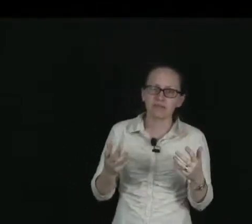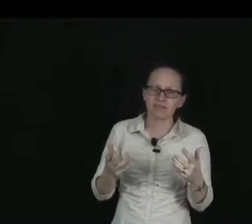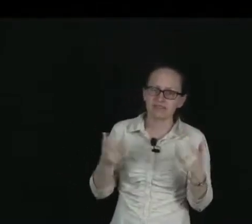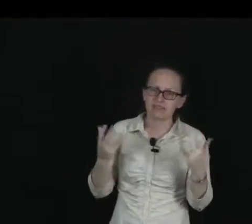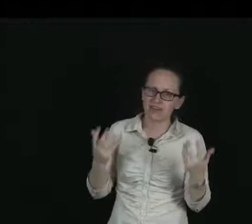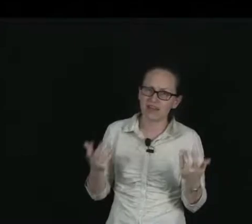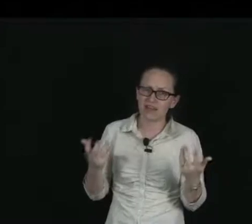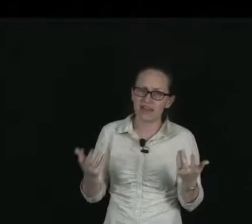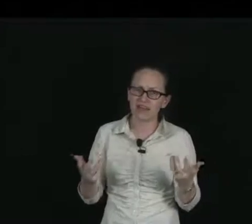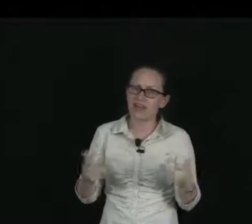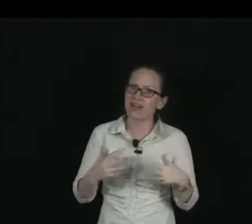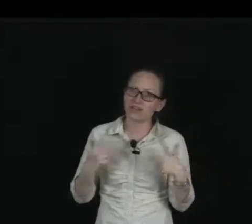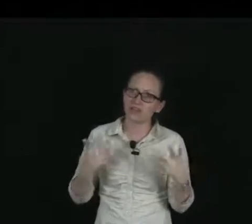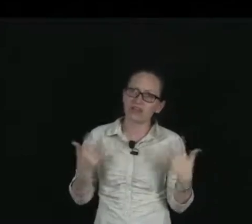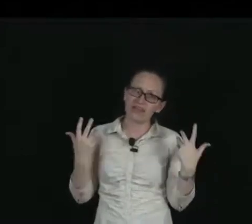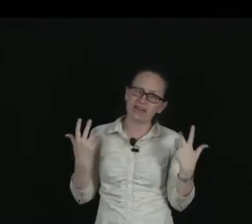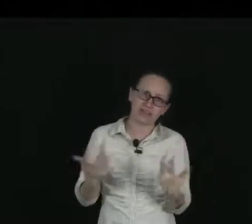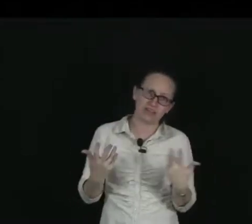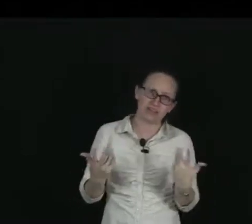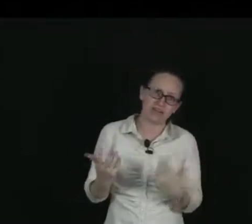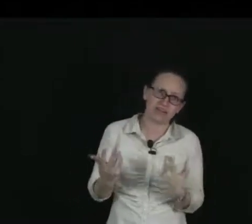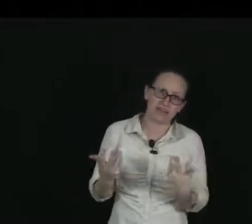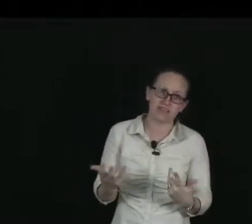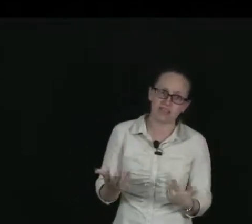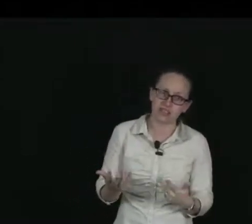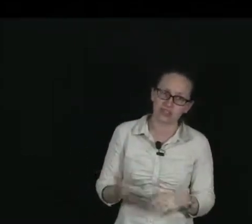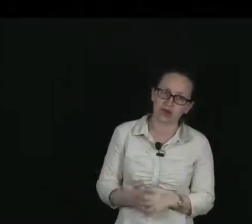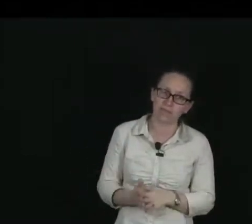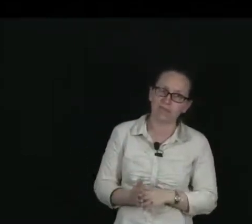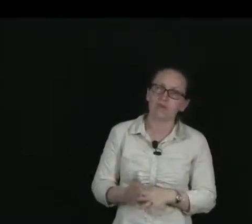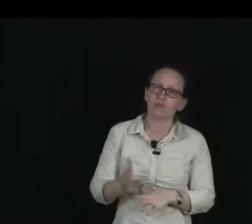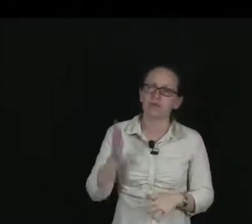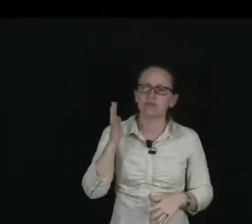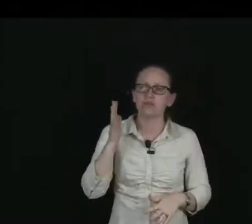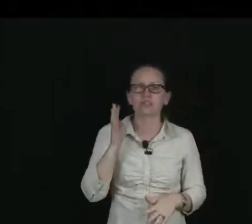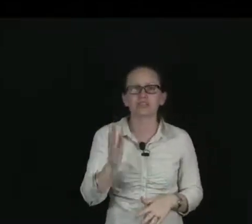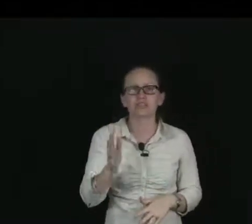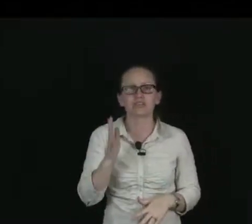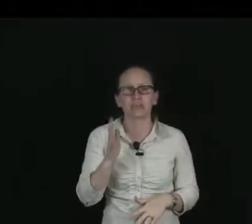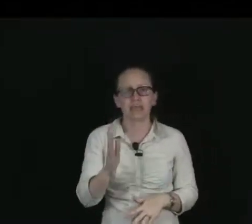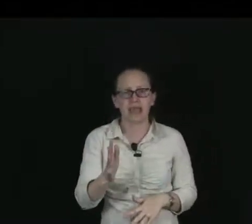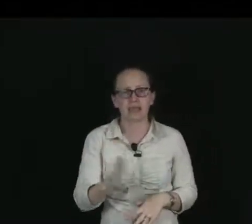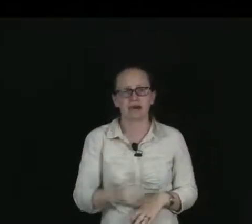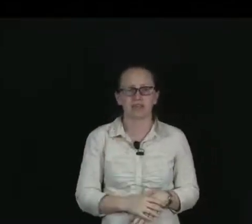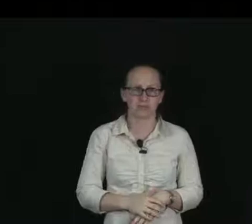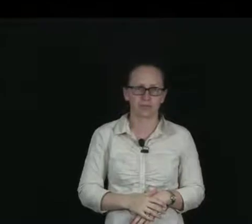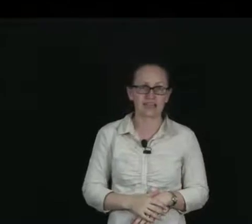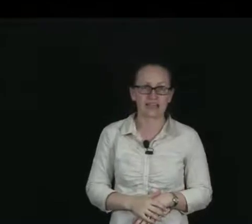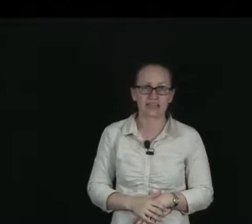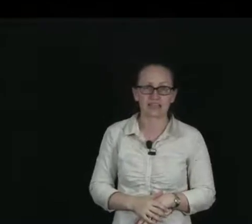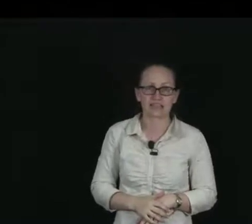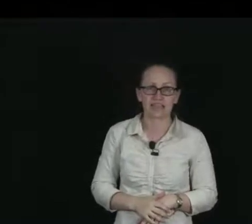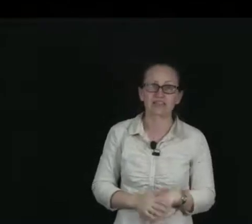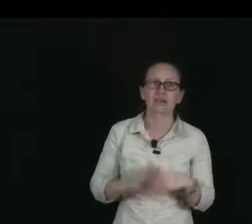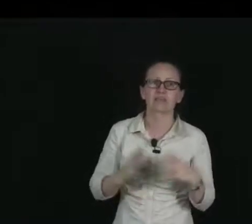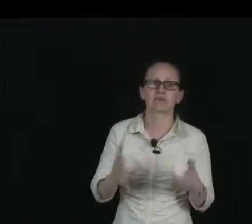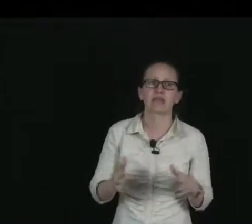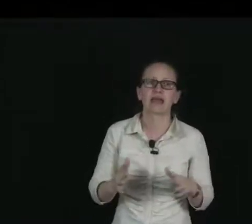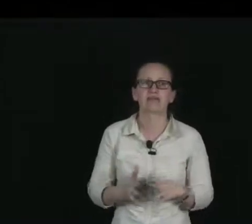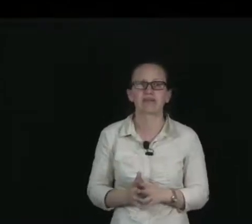rays are very heavy, and so they are actually very easy to stop. We can use a sheet of paper to protect ourselves from an alpha